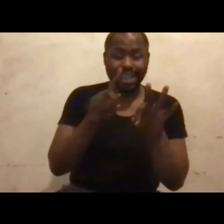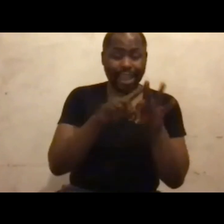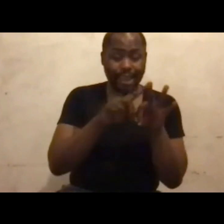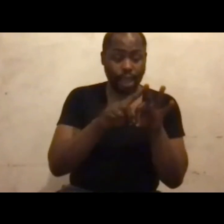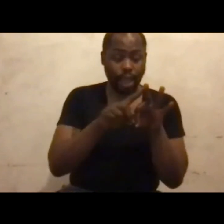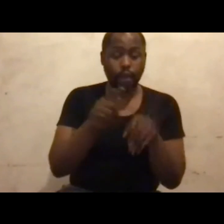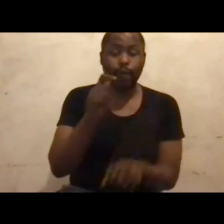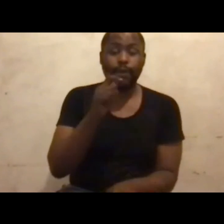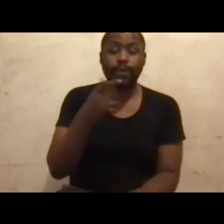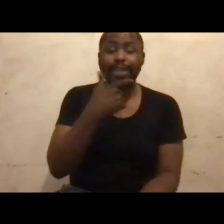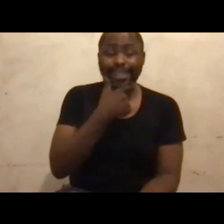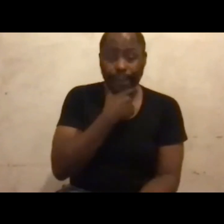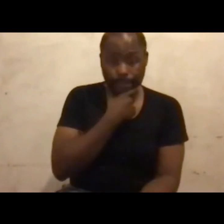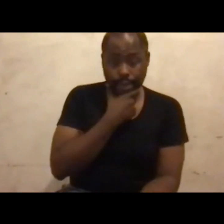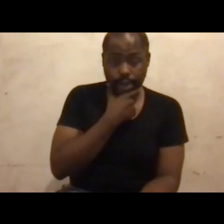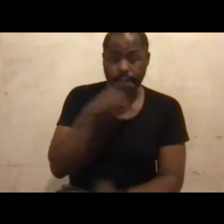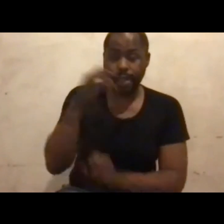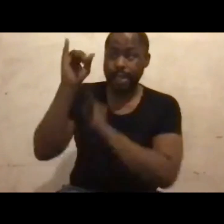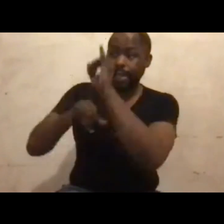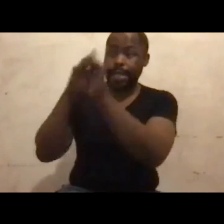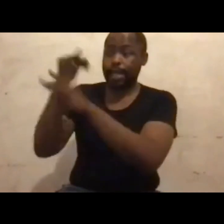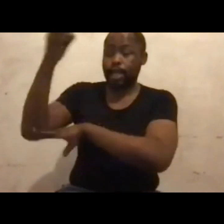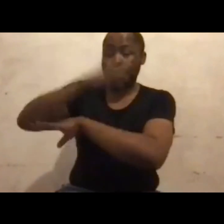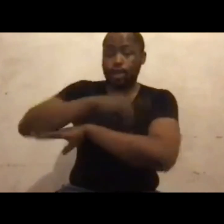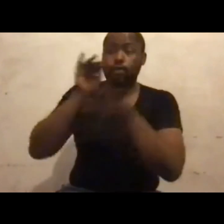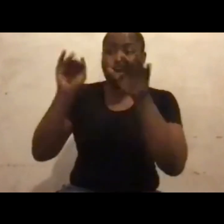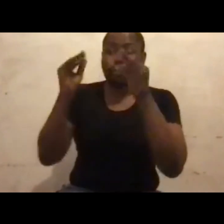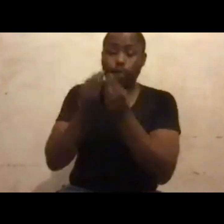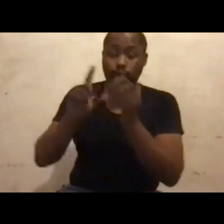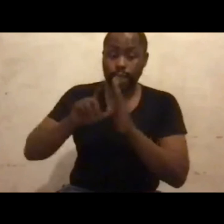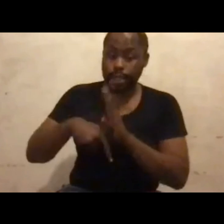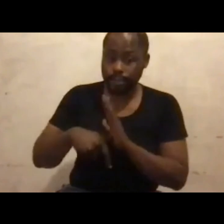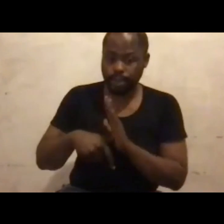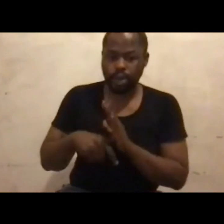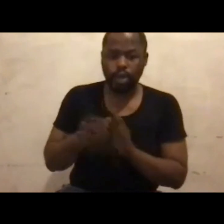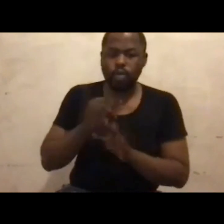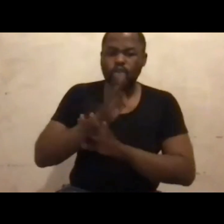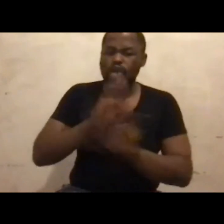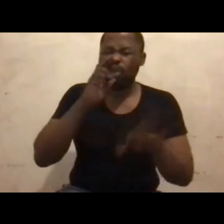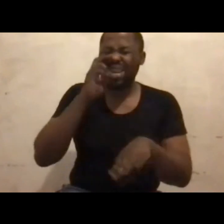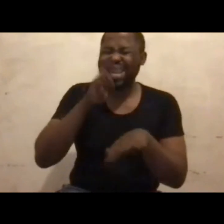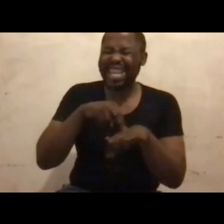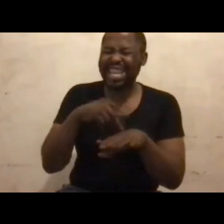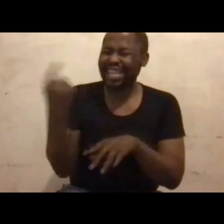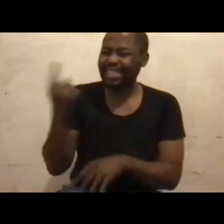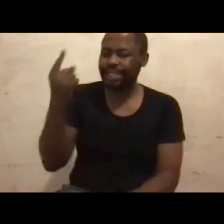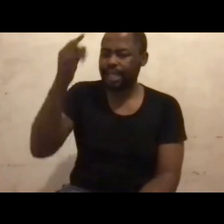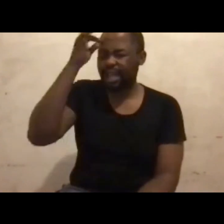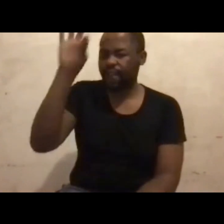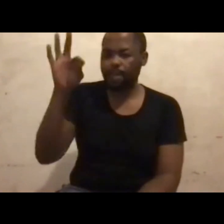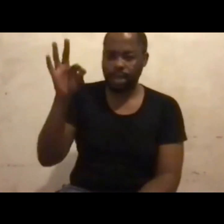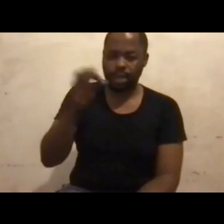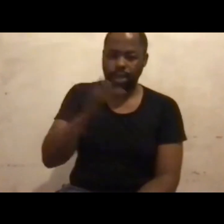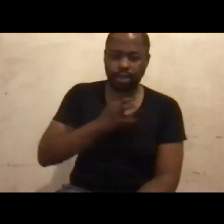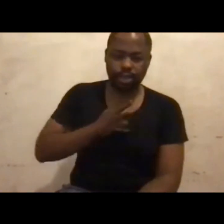which is International Day for People with Disabilities, we do not need a single government employee at whatever